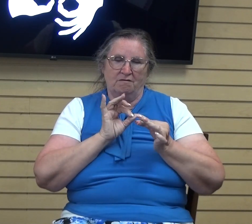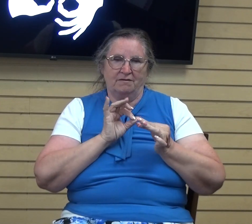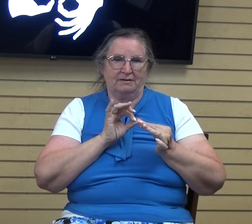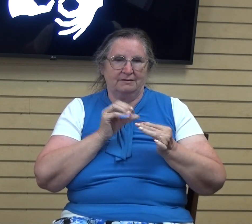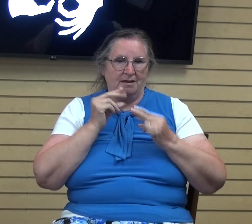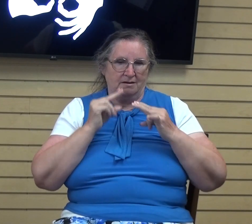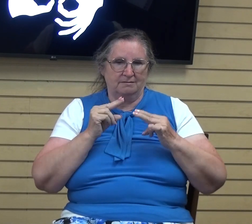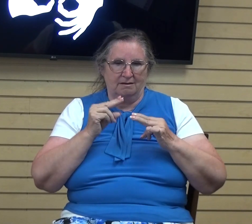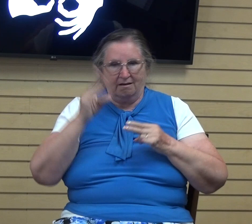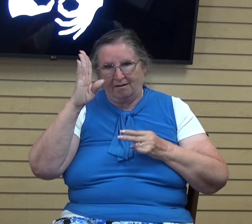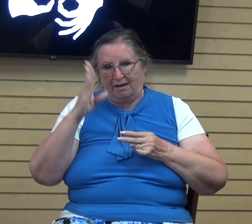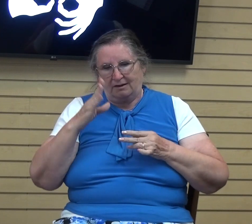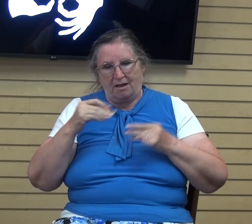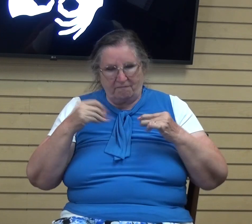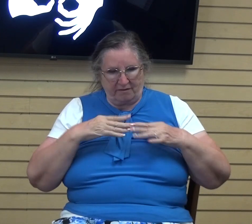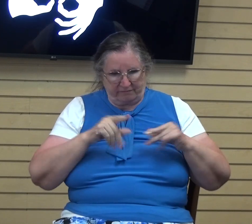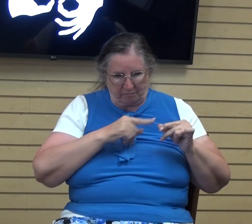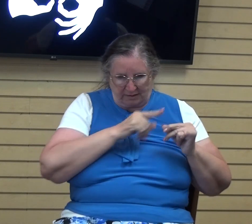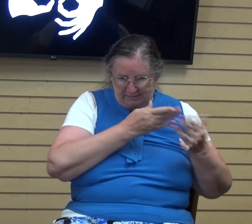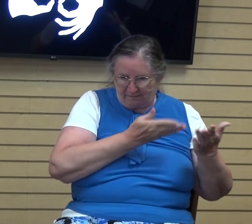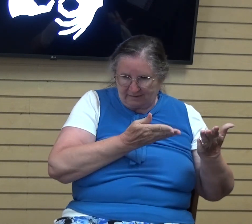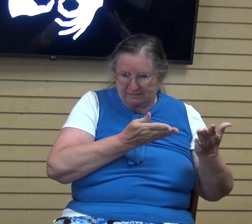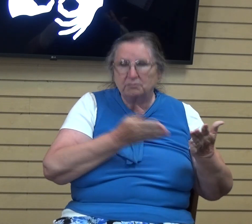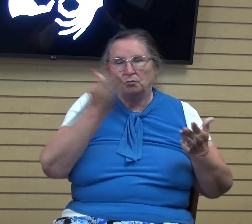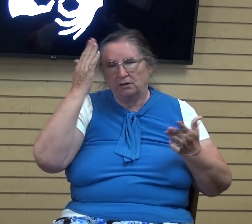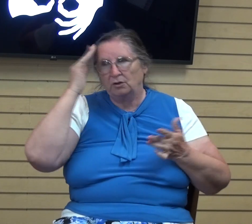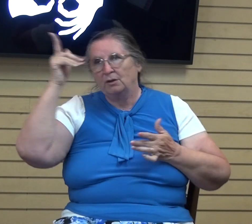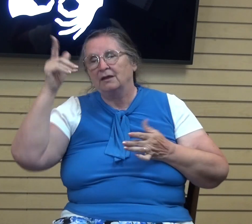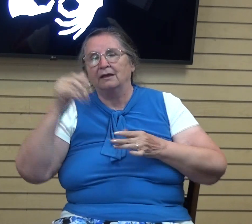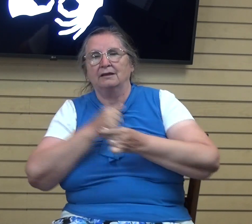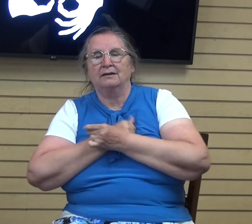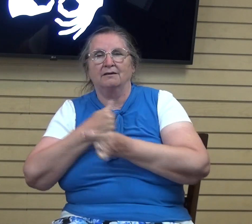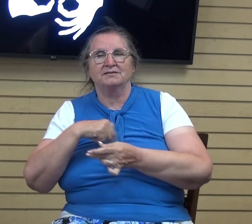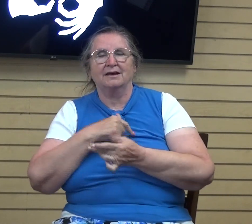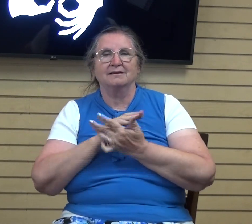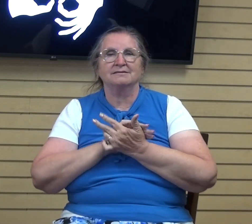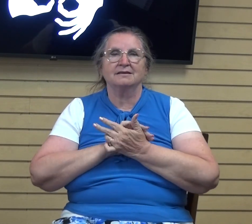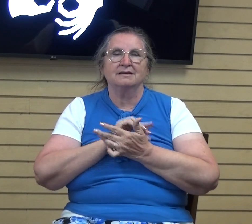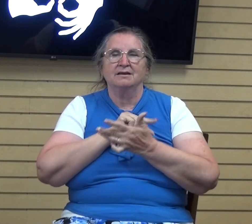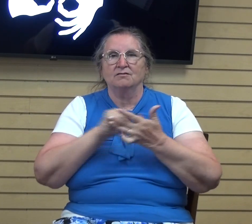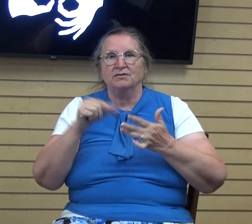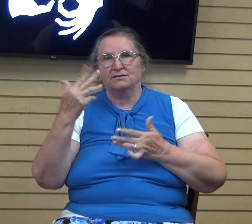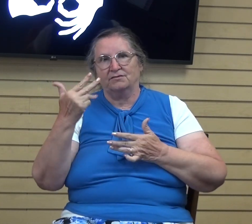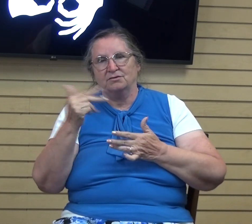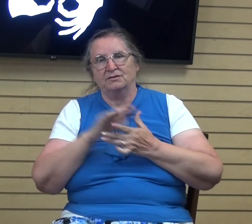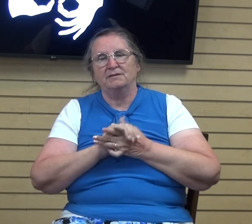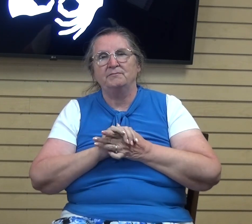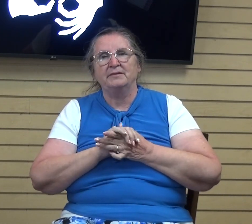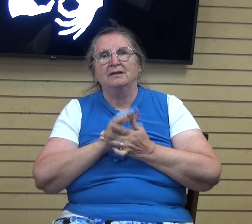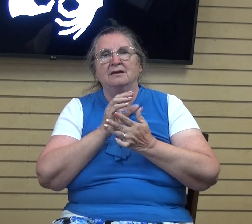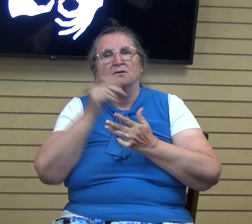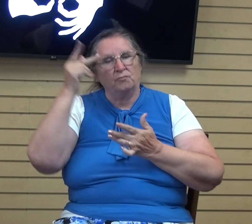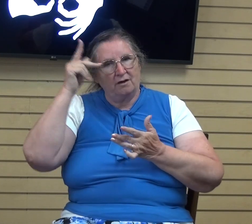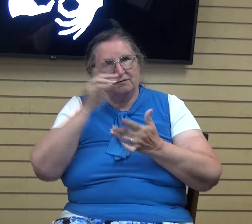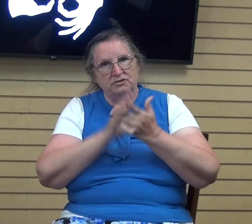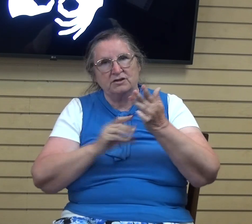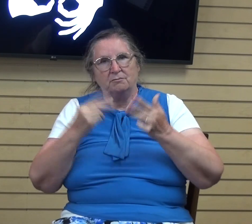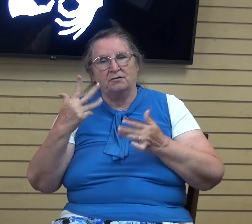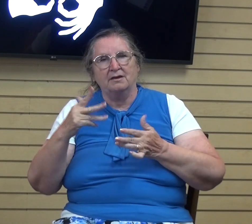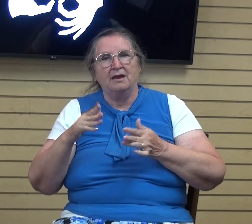fearful because of this, but we know he cares for us. And so it says, um, verse 13 of Proverbs chapter three, happy is the man who